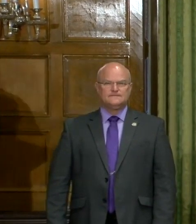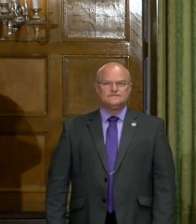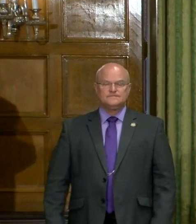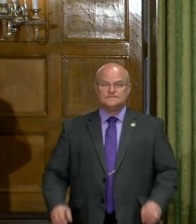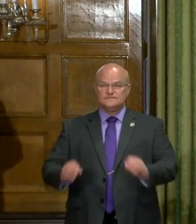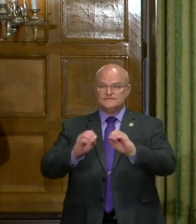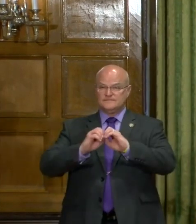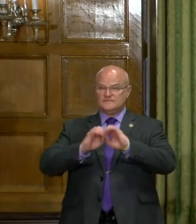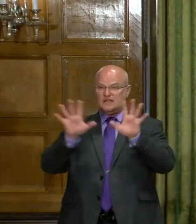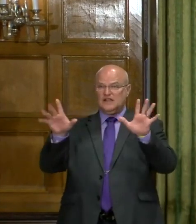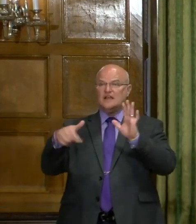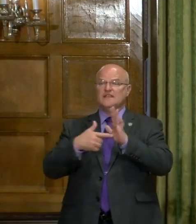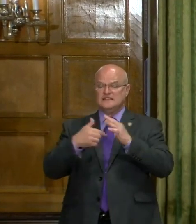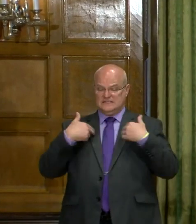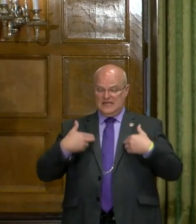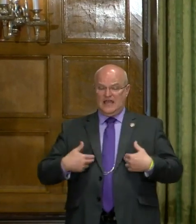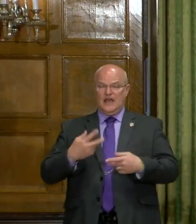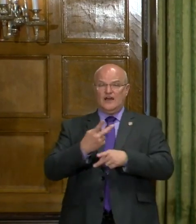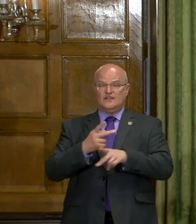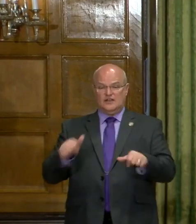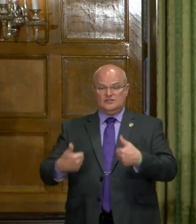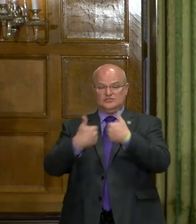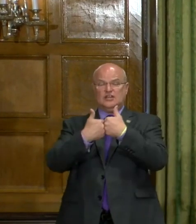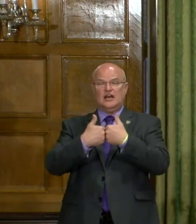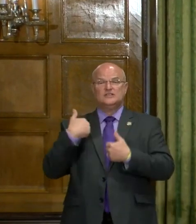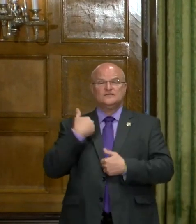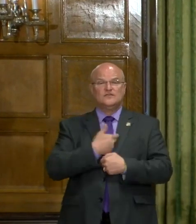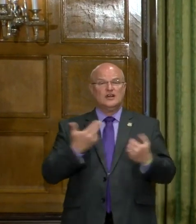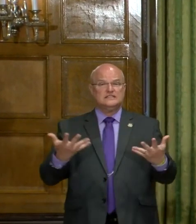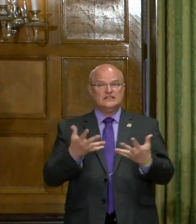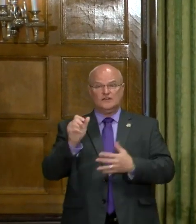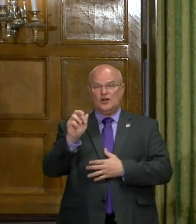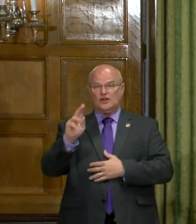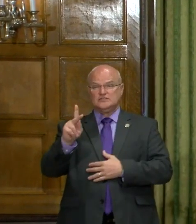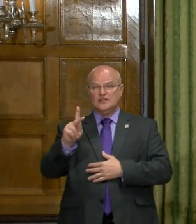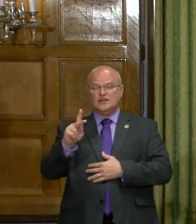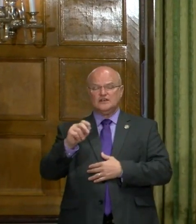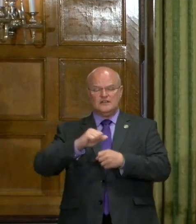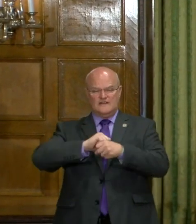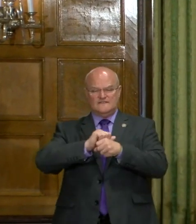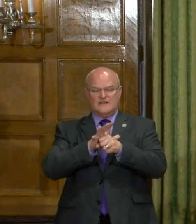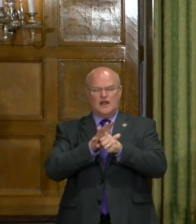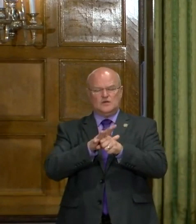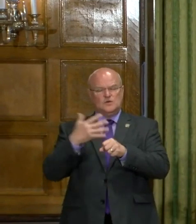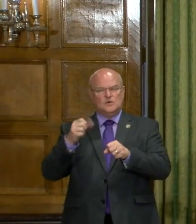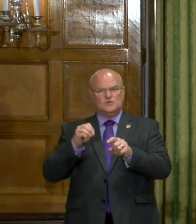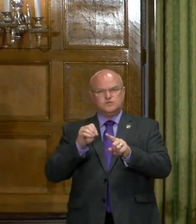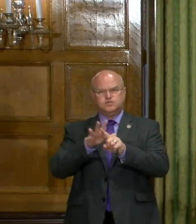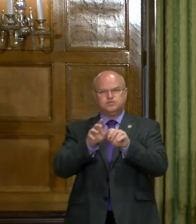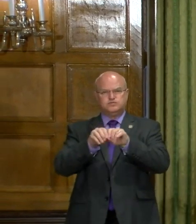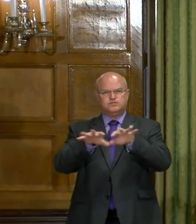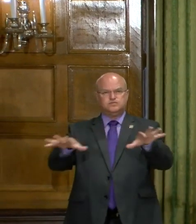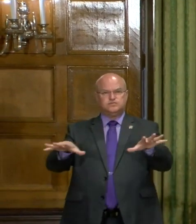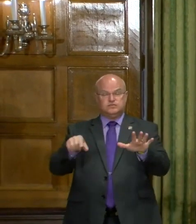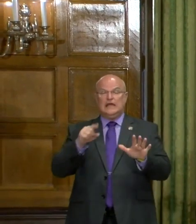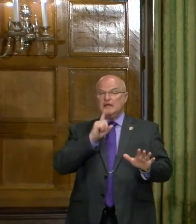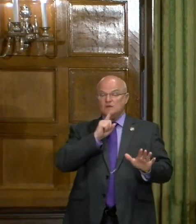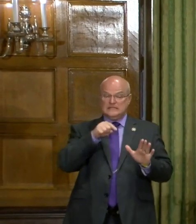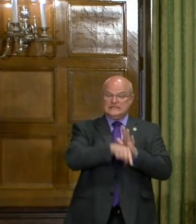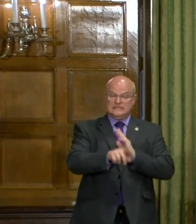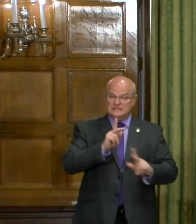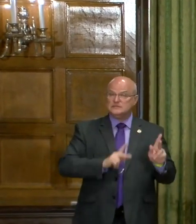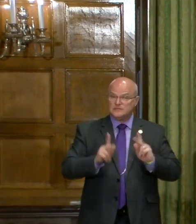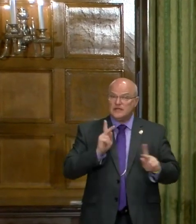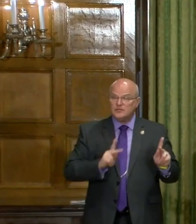Clearly, this is a health care challenge force in Arkansas with a virus that is highly contagious and does kill people.